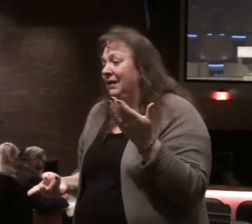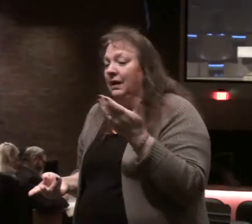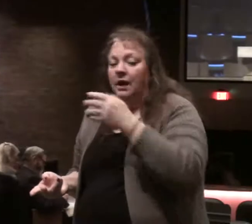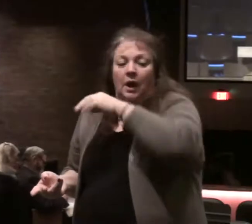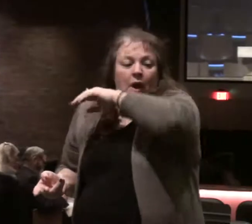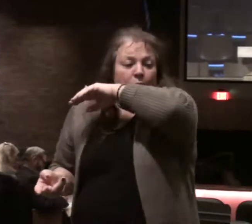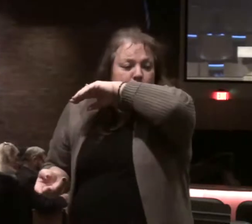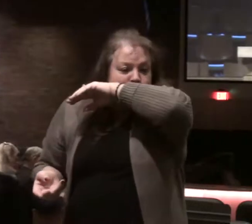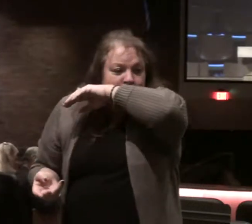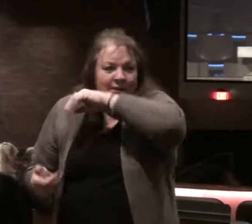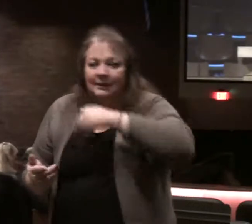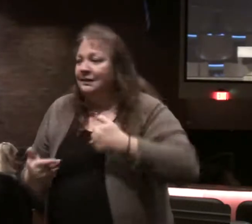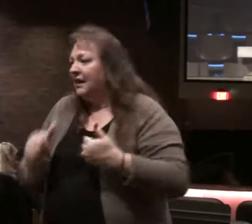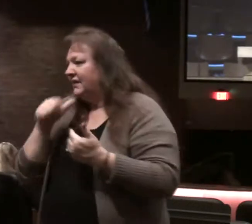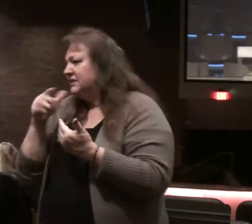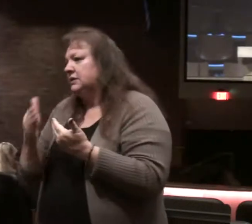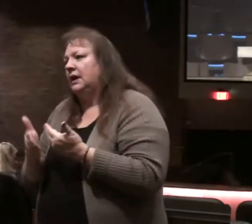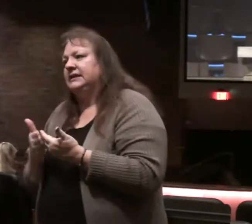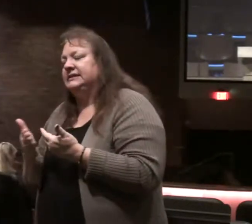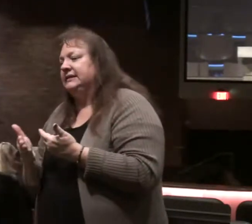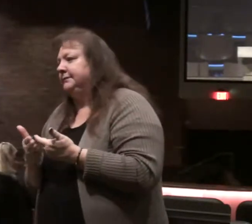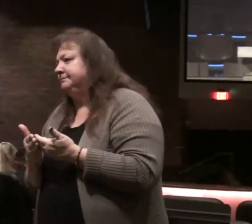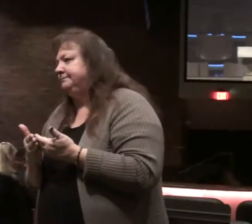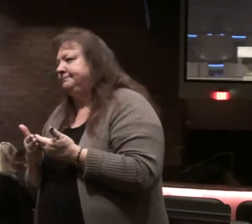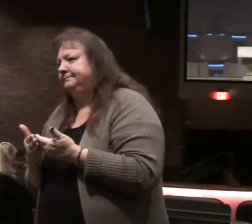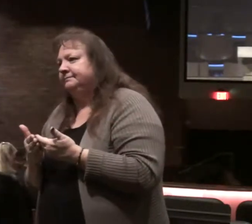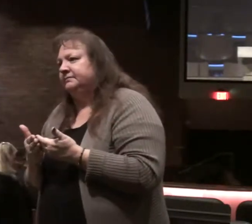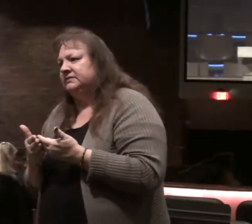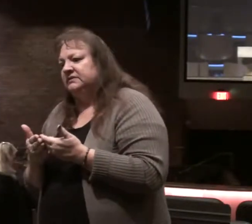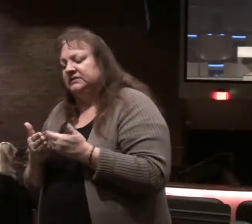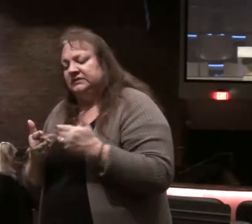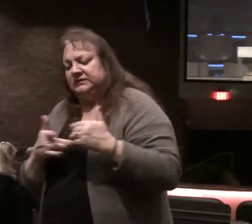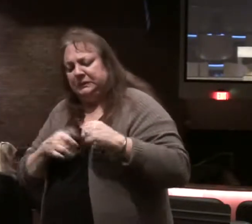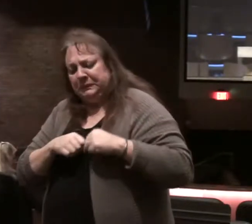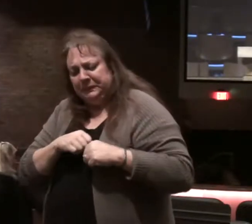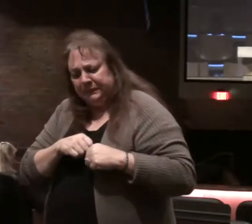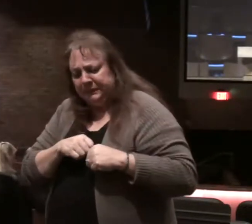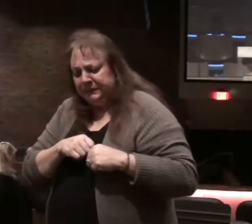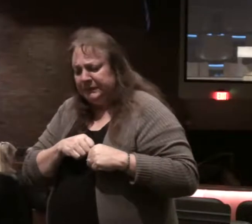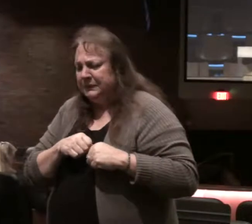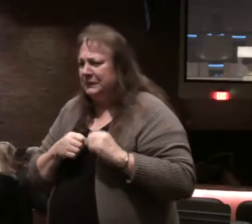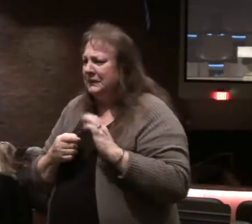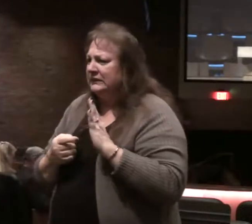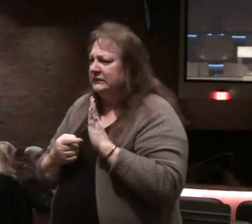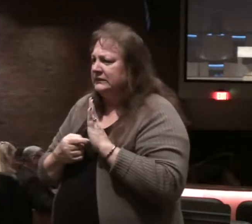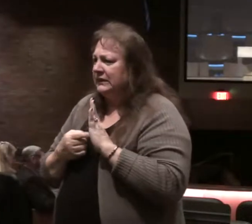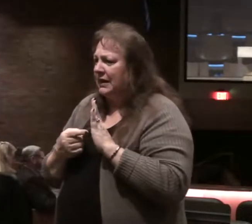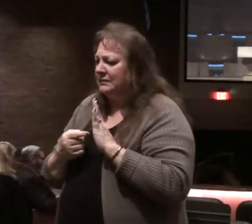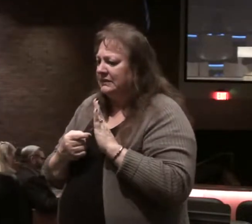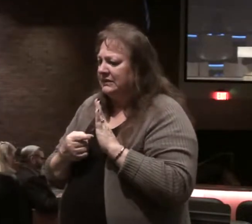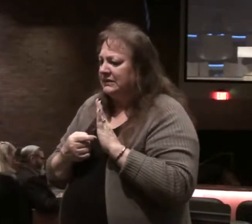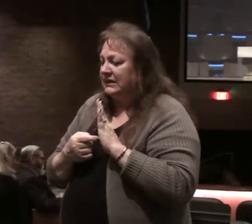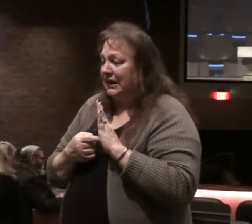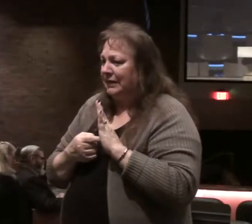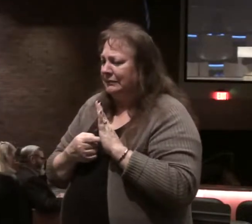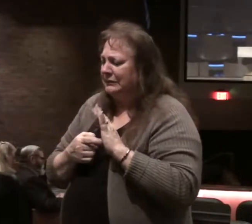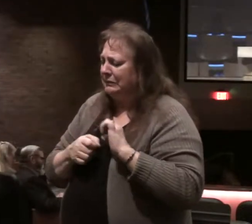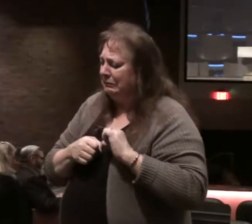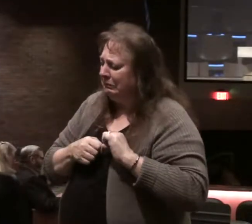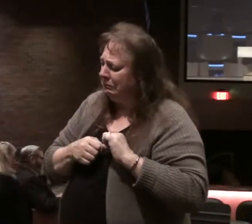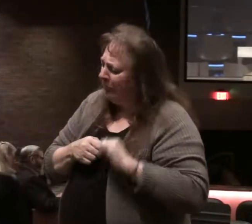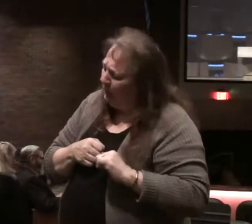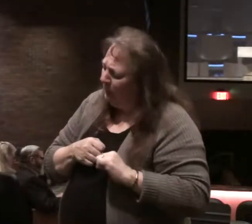Life is not easy. It's very painful. Sometimes, often very painful.